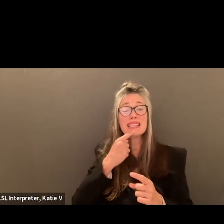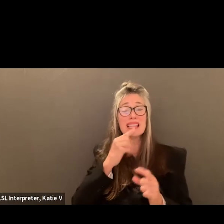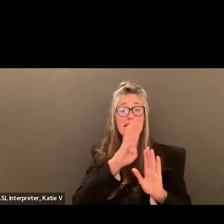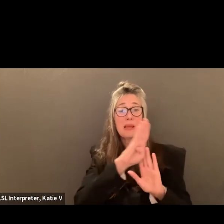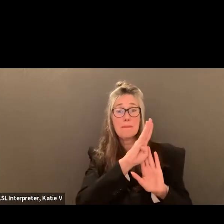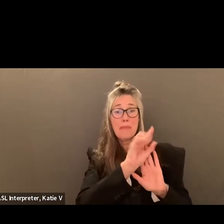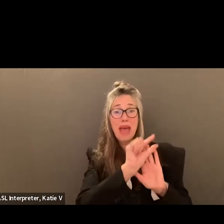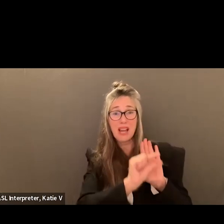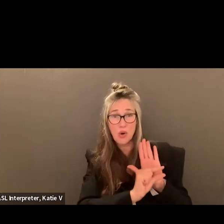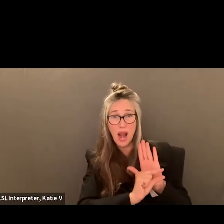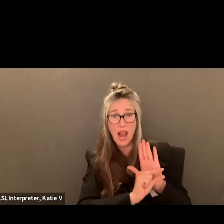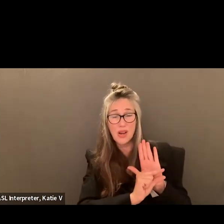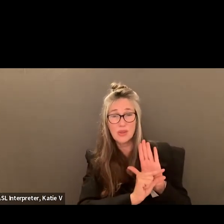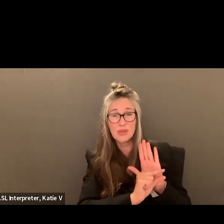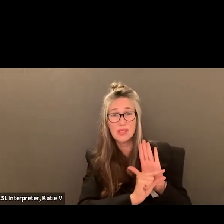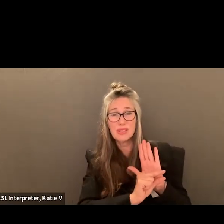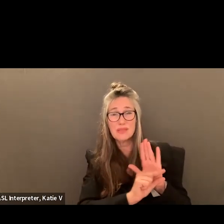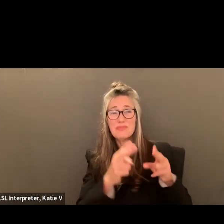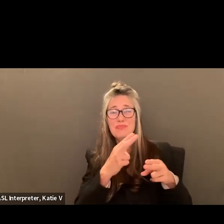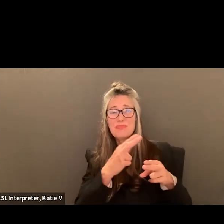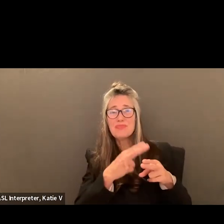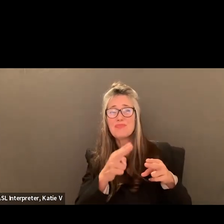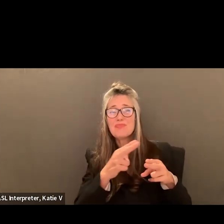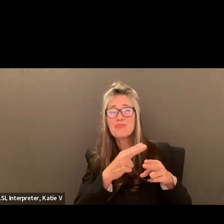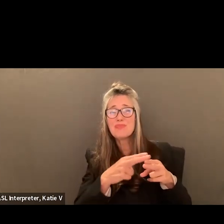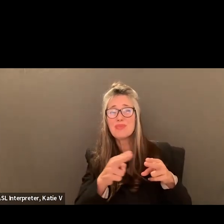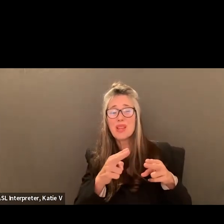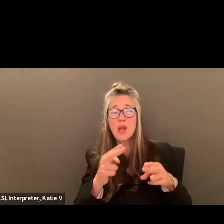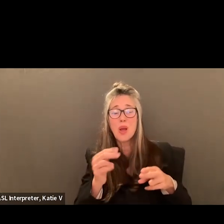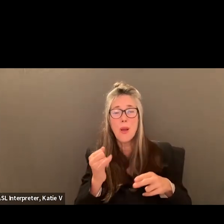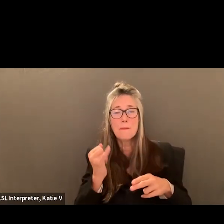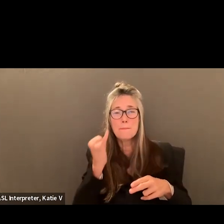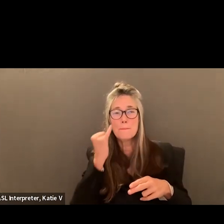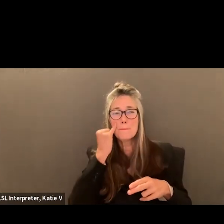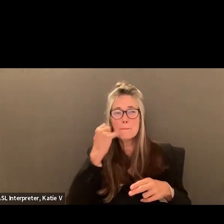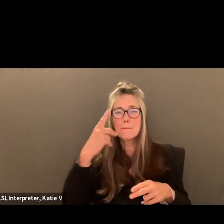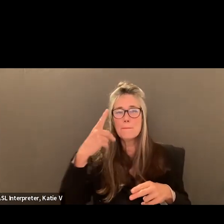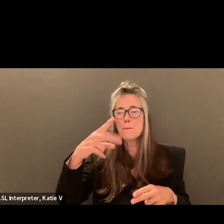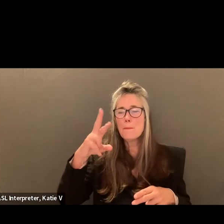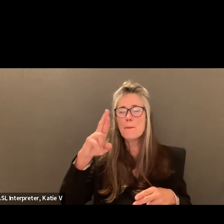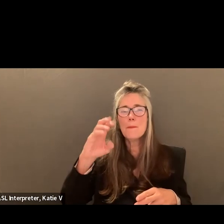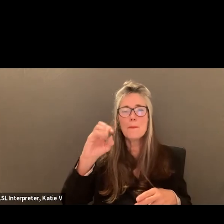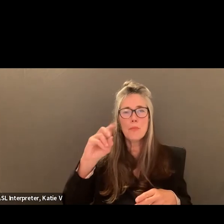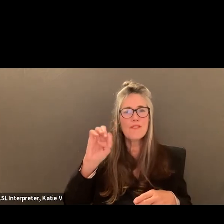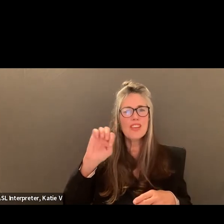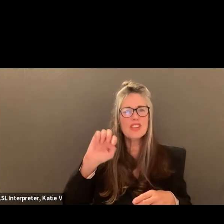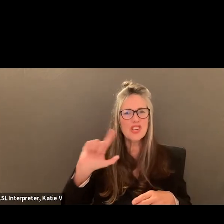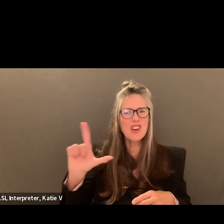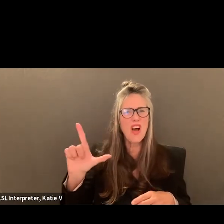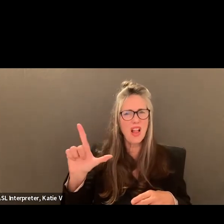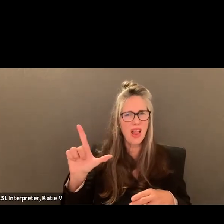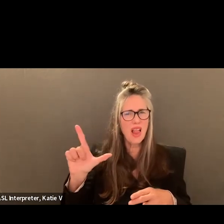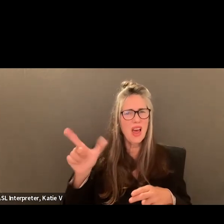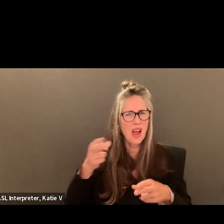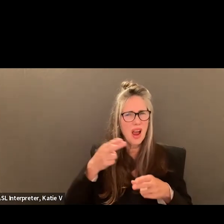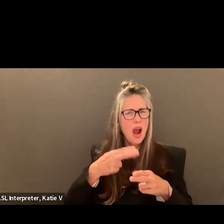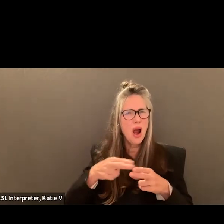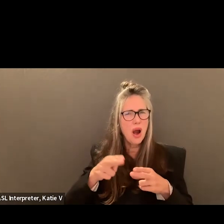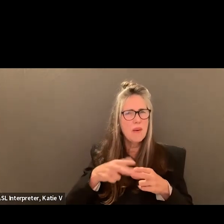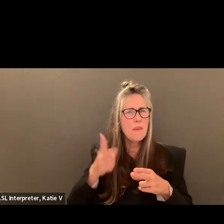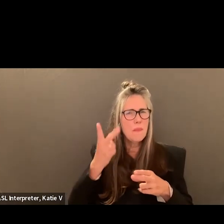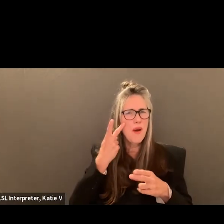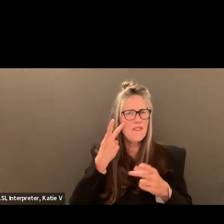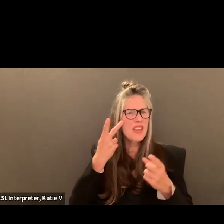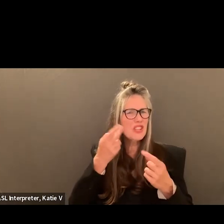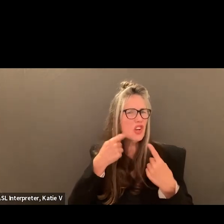appointment. It's stated a little bit different, but it says applications received after the deadline will not be considered. It's the